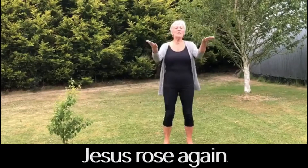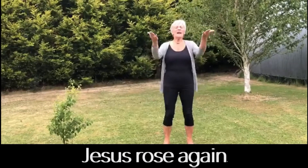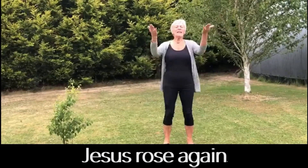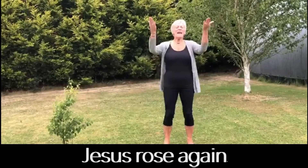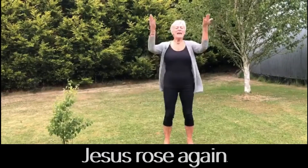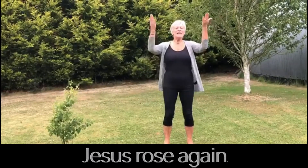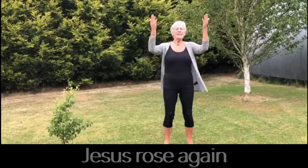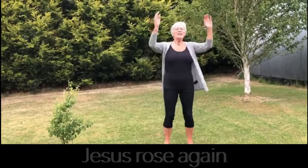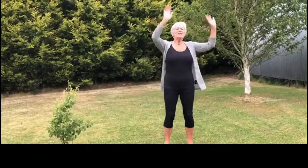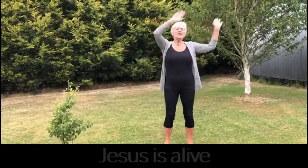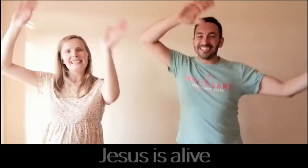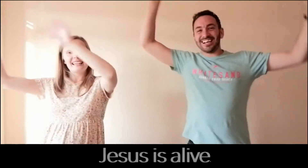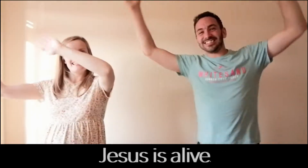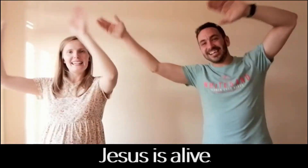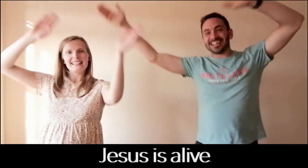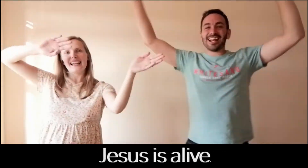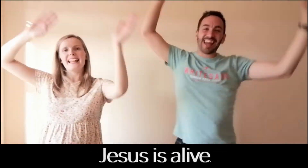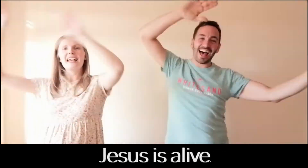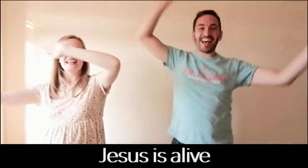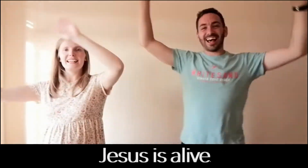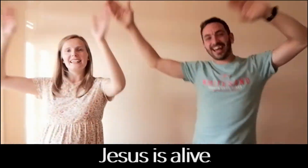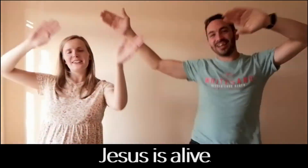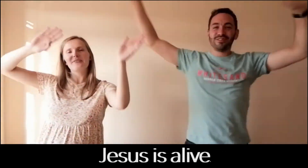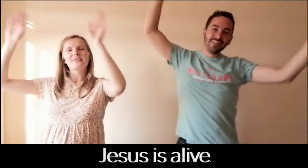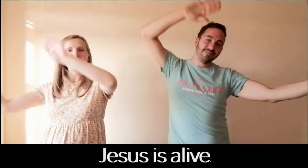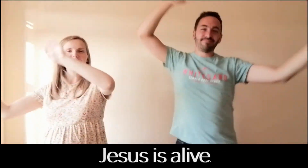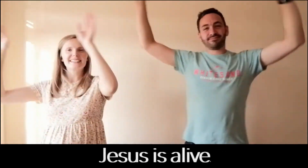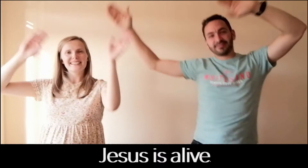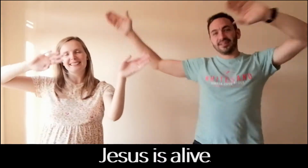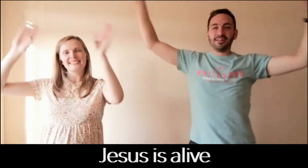Jesus rose again Jesus is alive